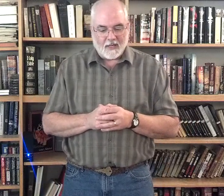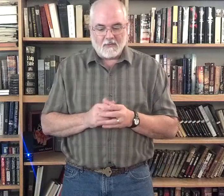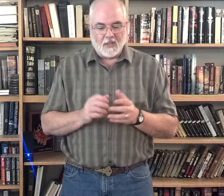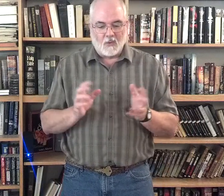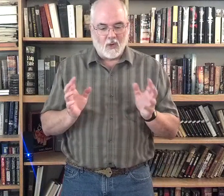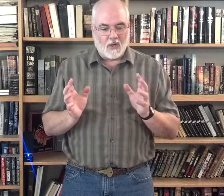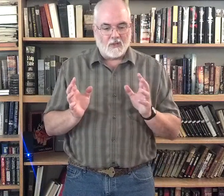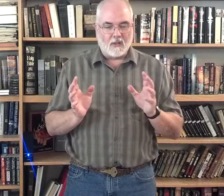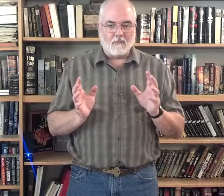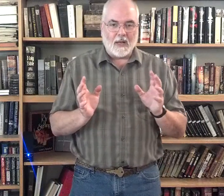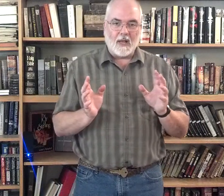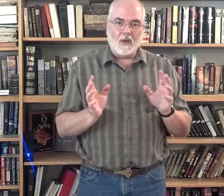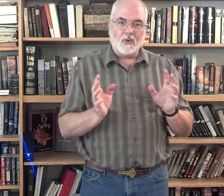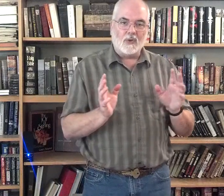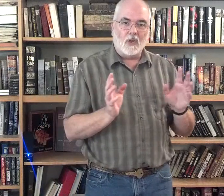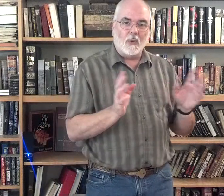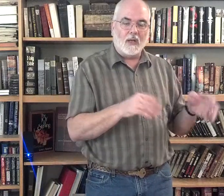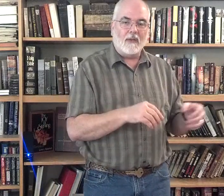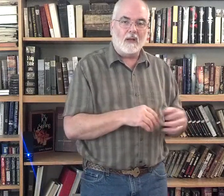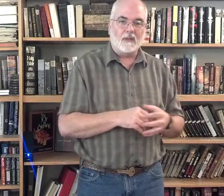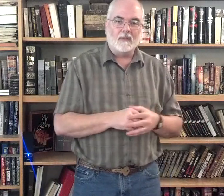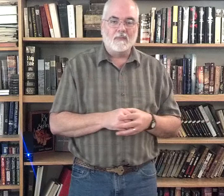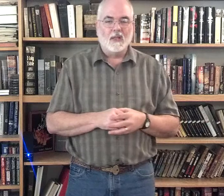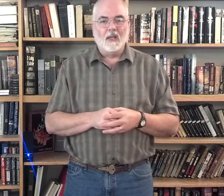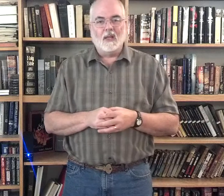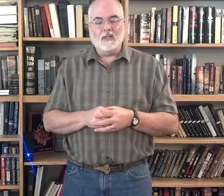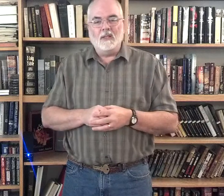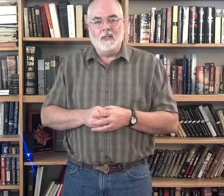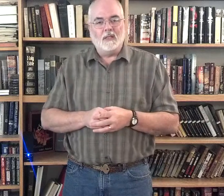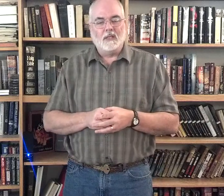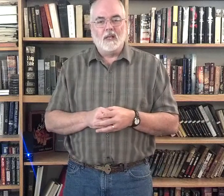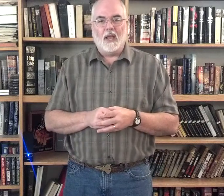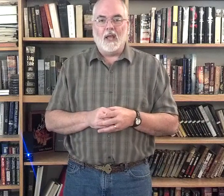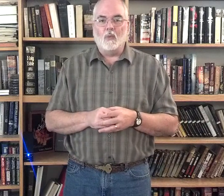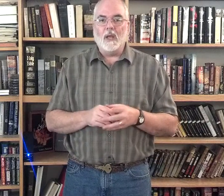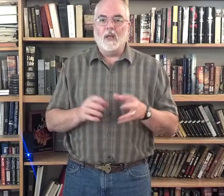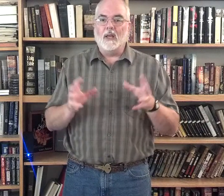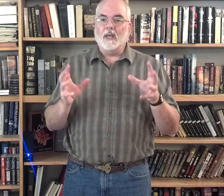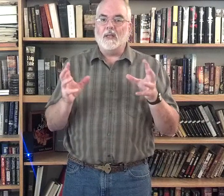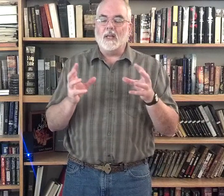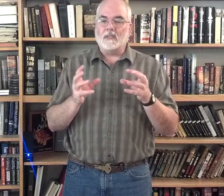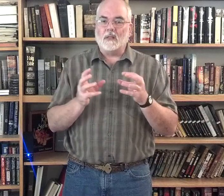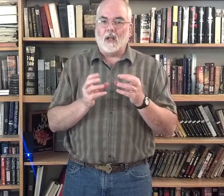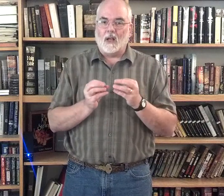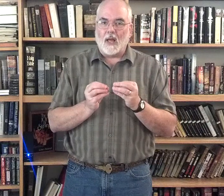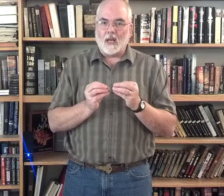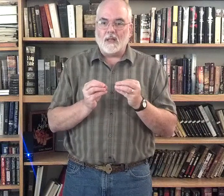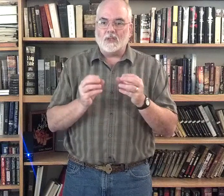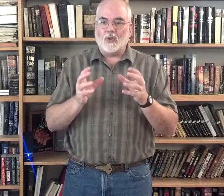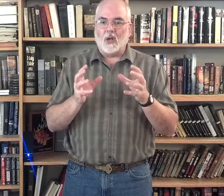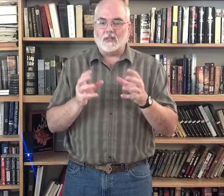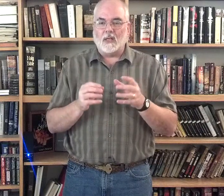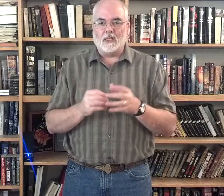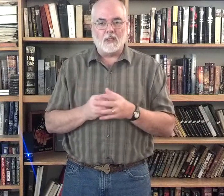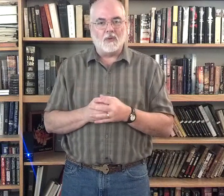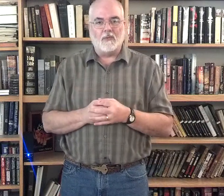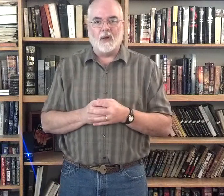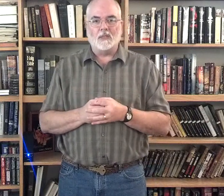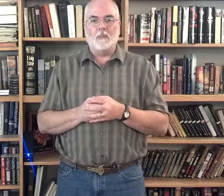Little words, by now you should know, we leave out. And we can condense a lot of these thoughts into something very simple.